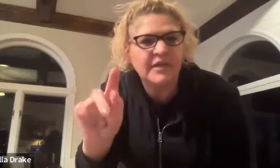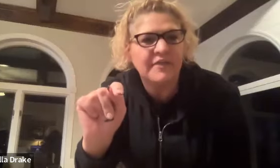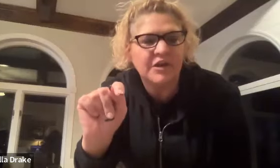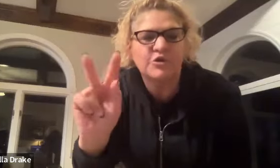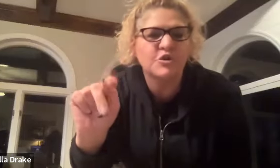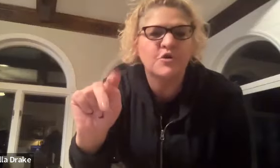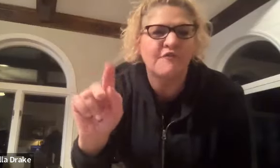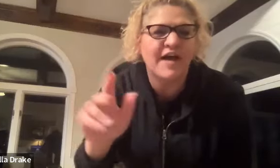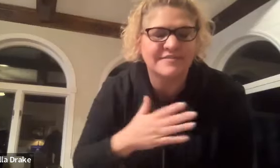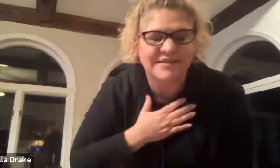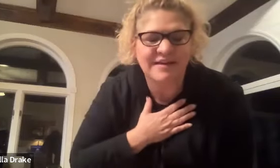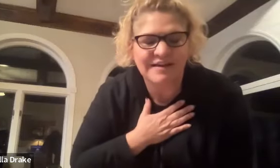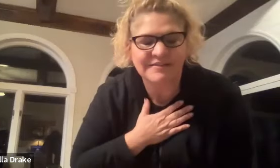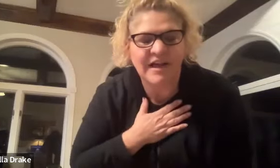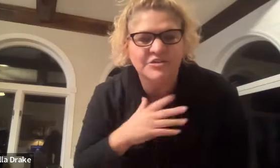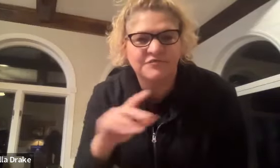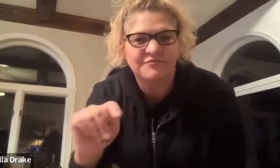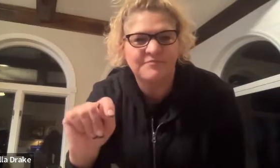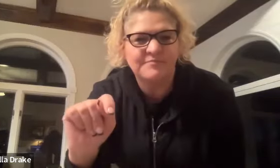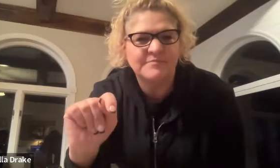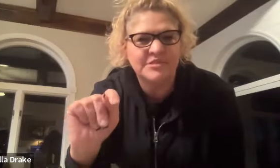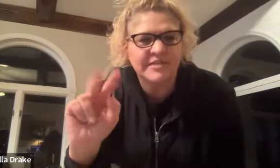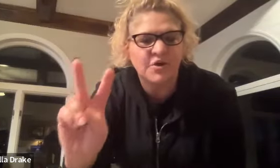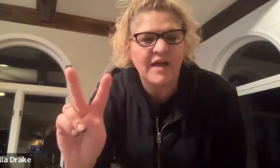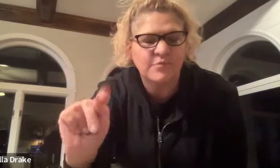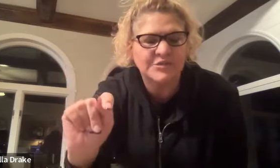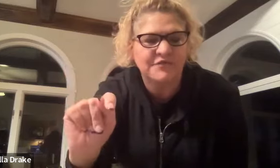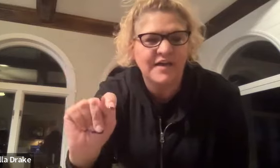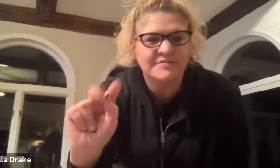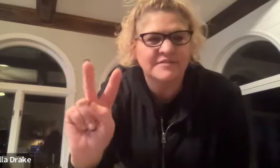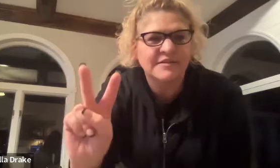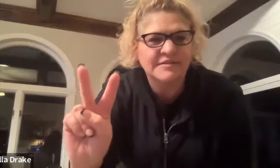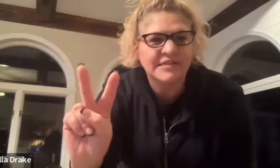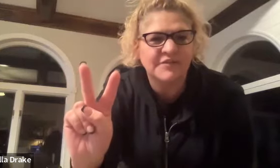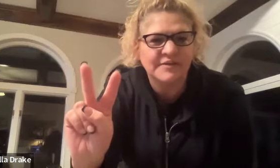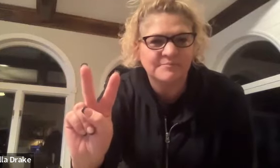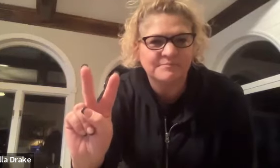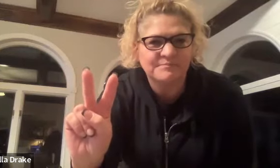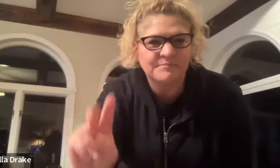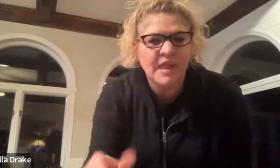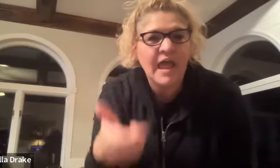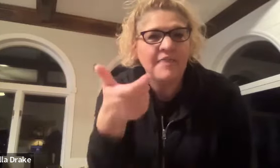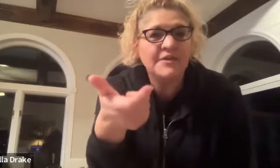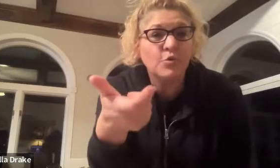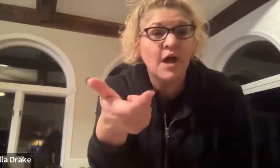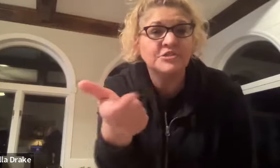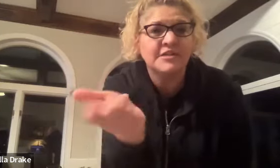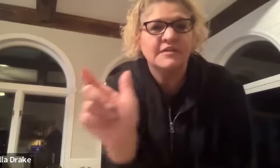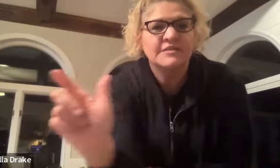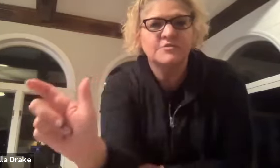and then you can go fast i just didn't go i went too fast tv and then you're watching so